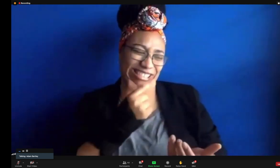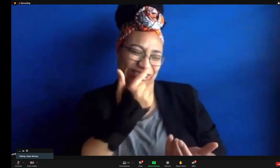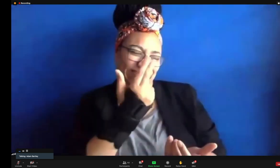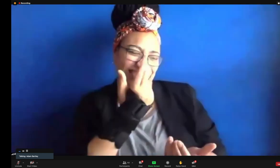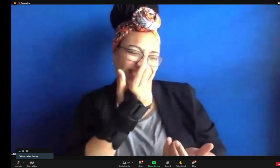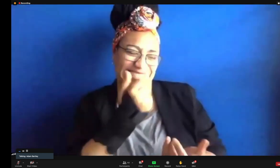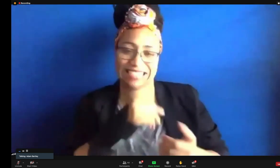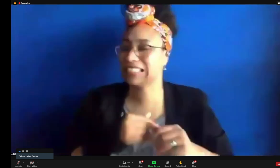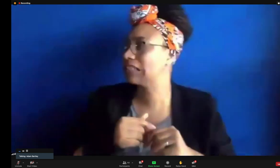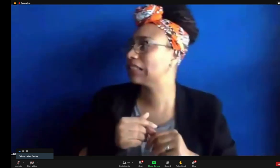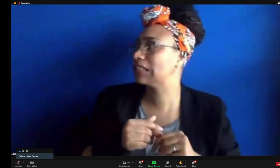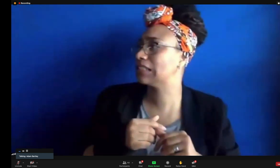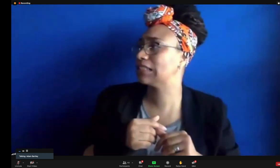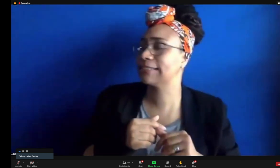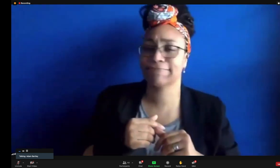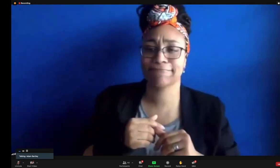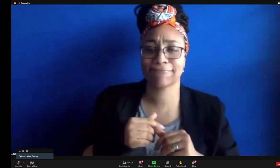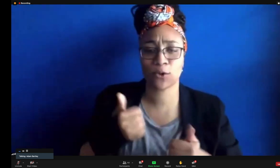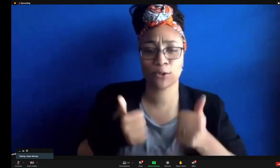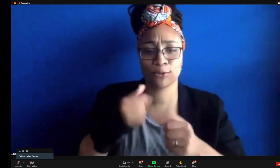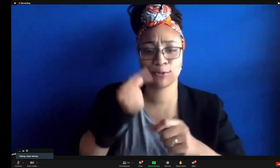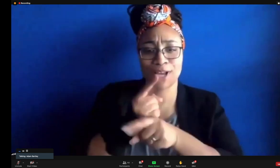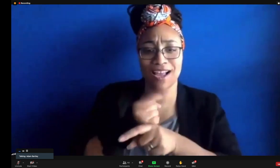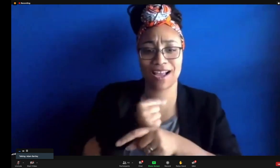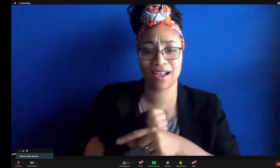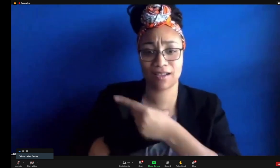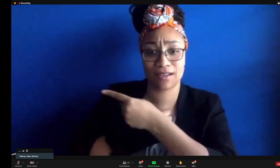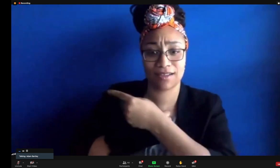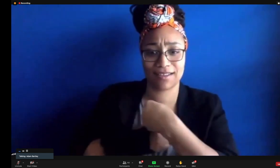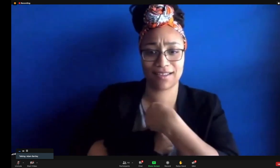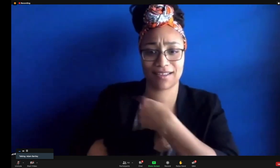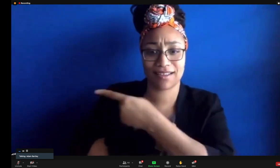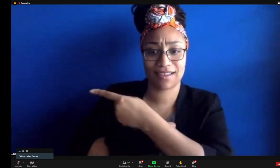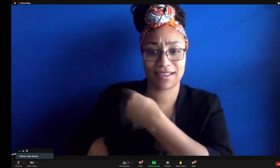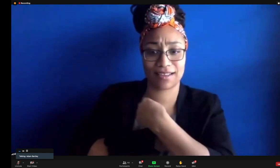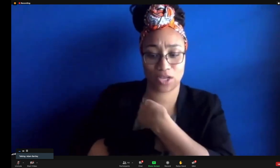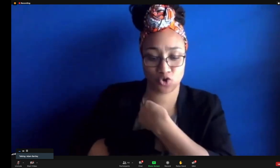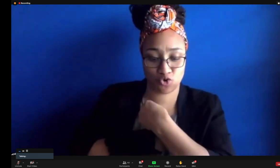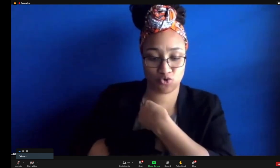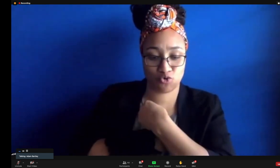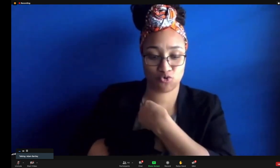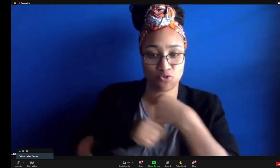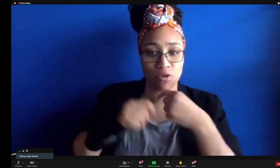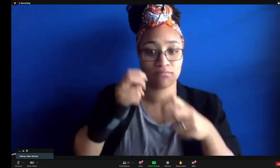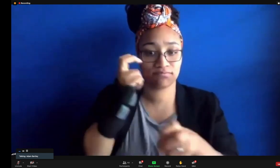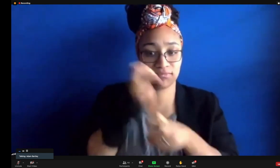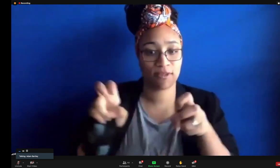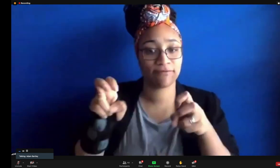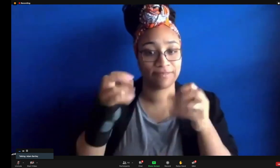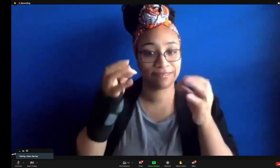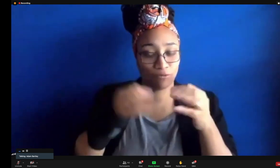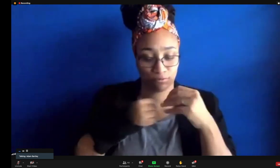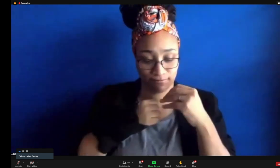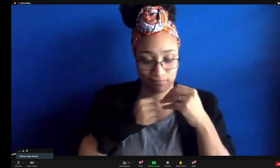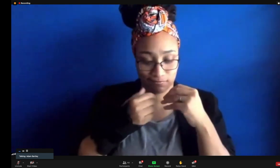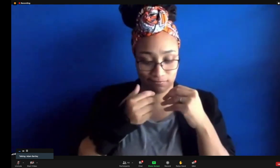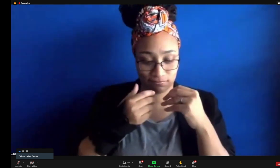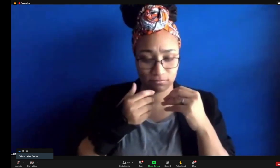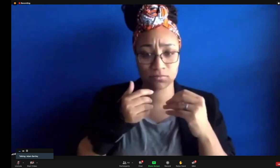nailed. was perfection in a shot, and they said, no, it feels off. And then I've got to make the call. Who's right? There were some tough